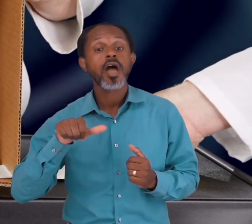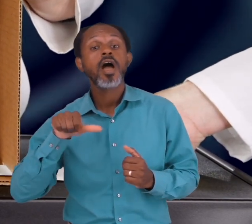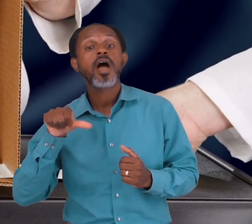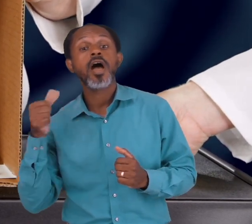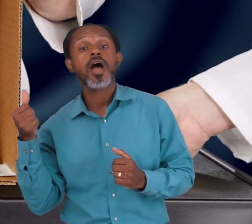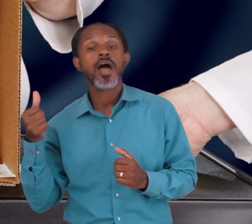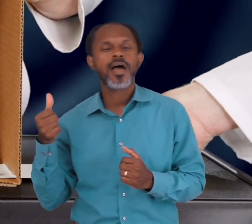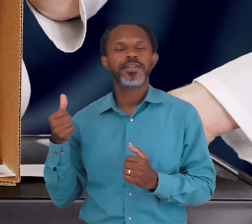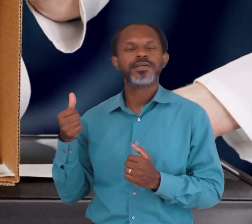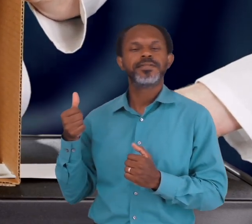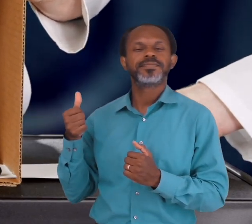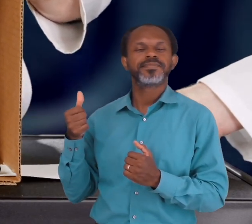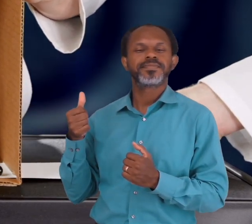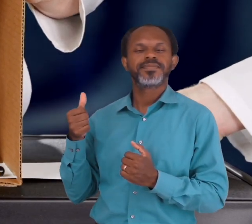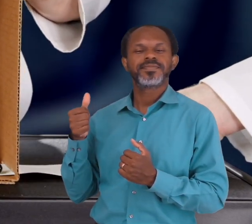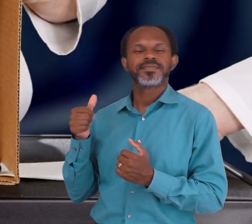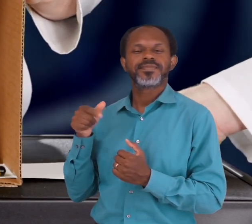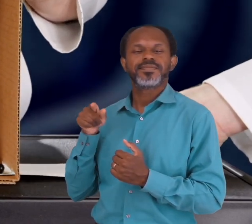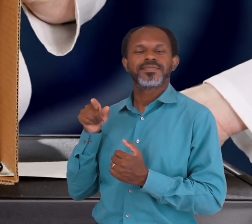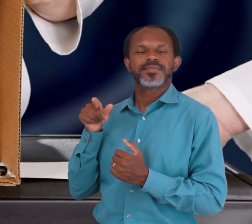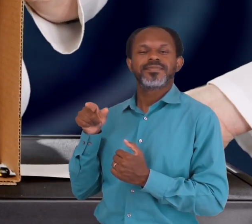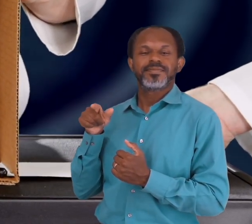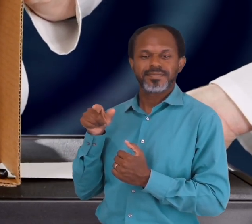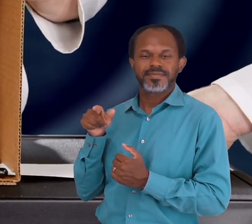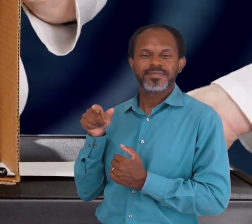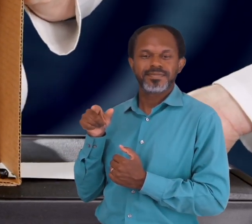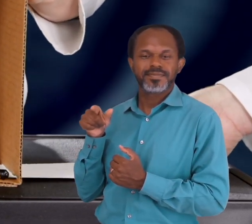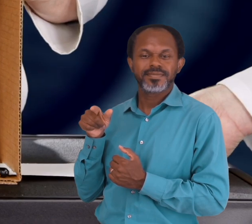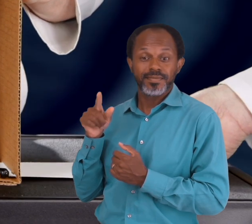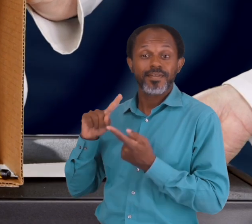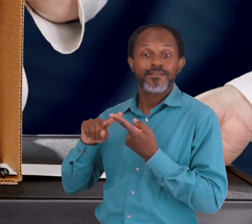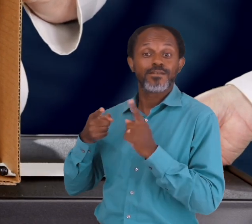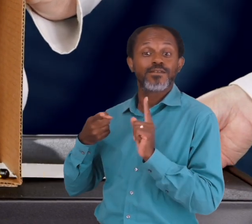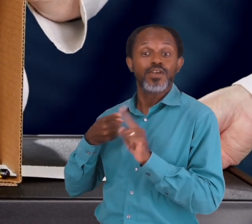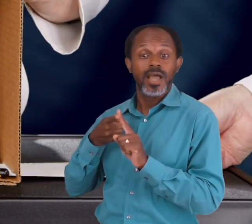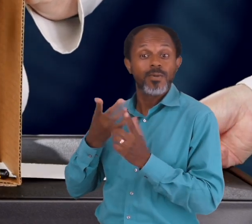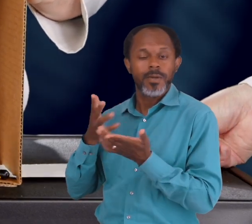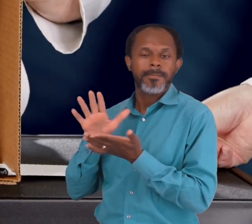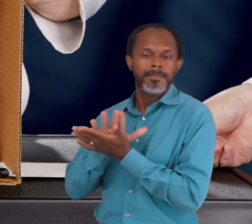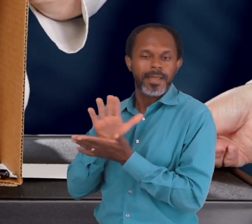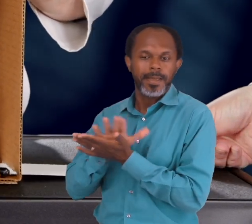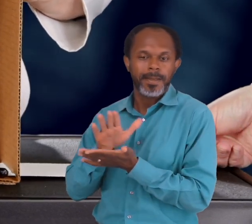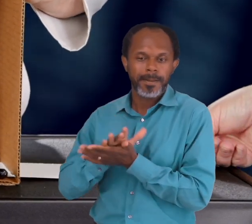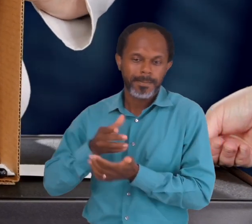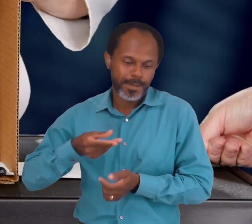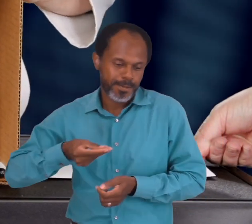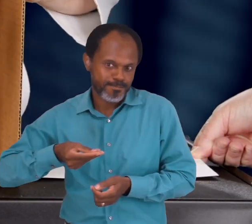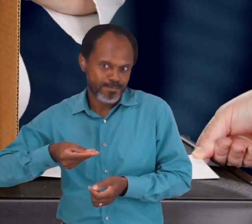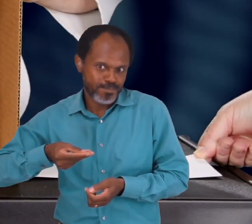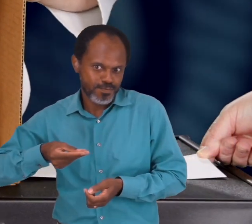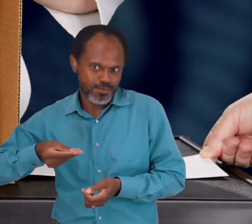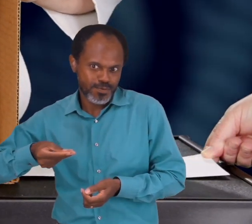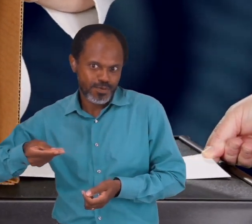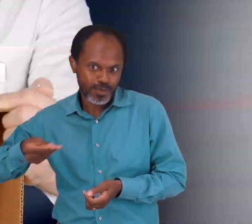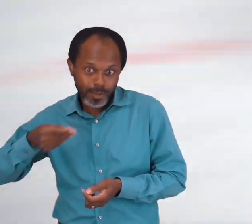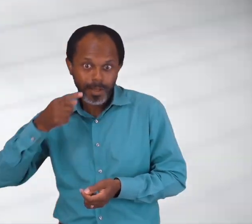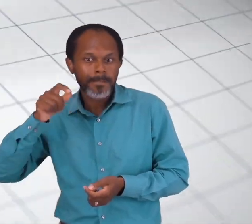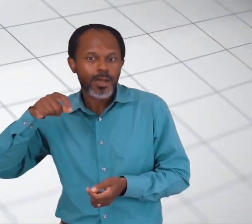is pulling the strip of paper through the bottom. Watch the marker as it records the movement. This is